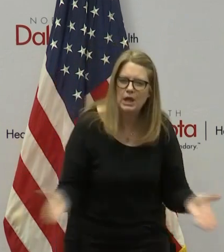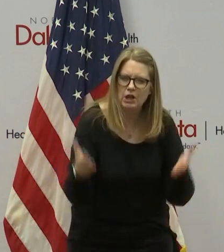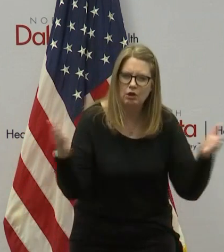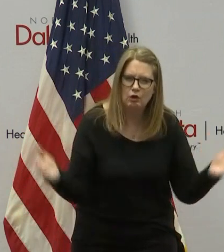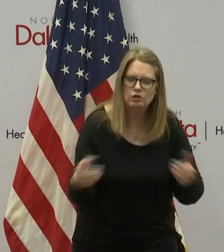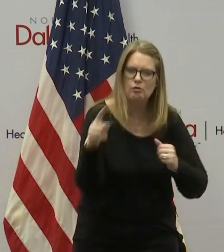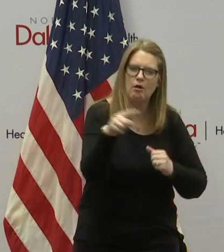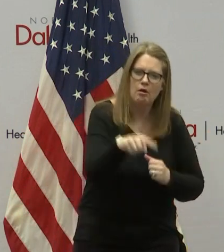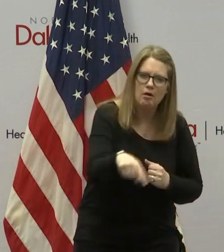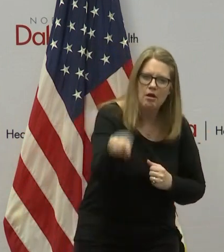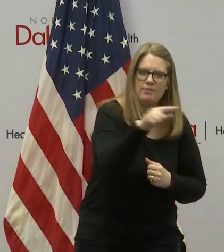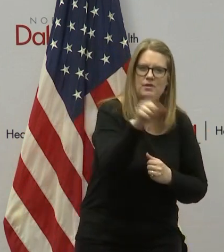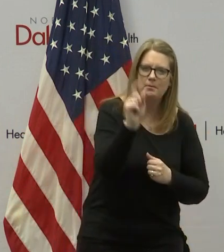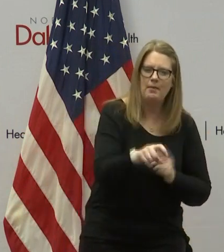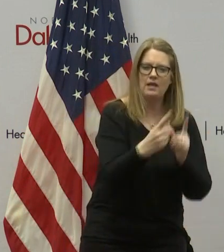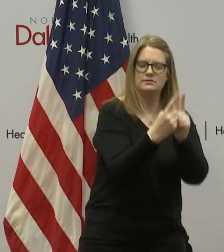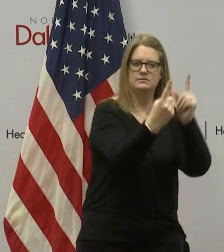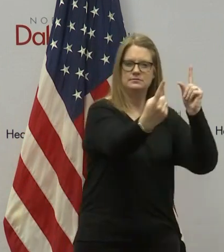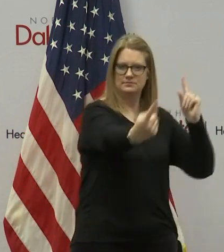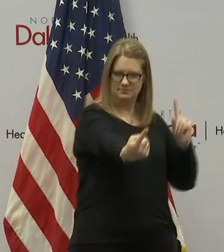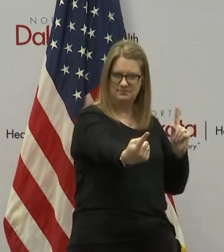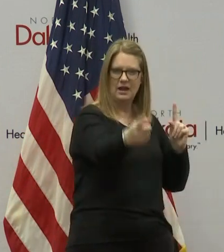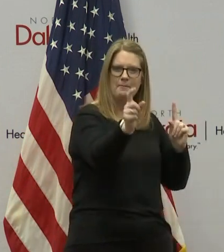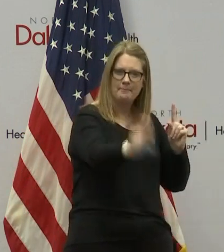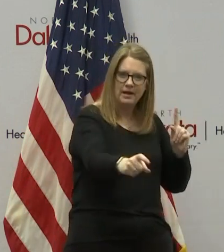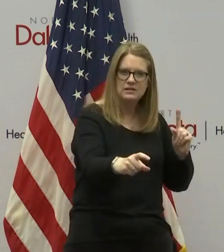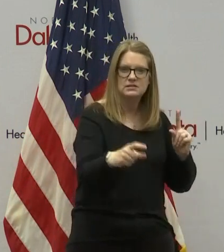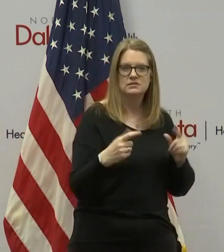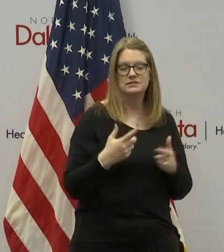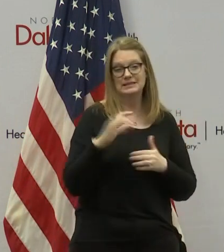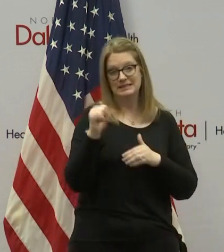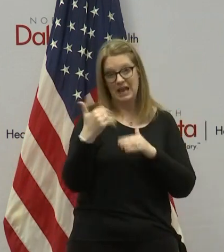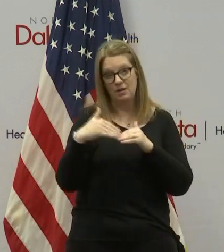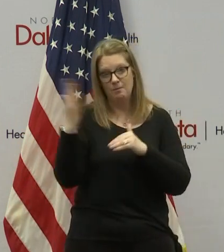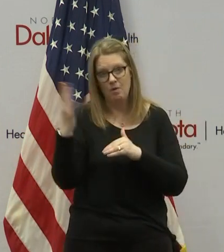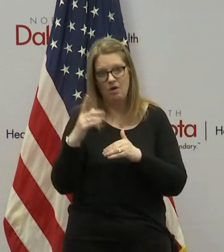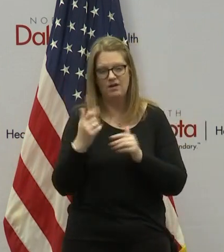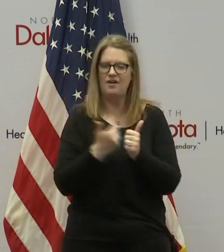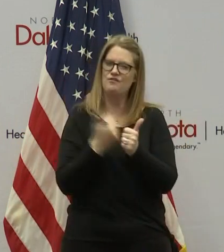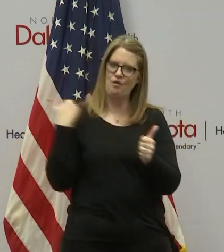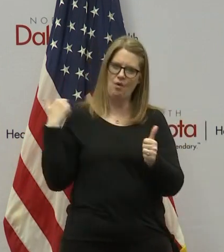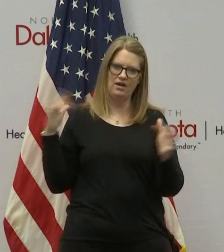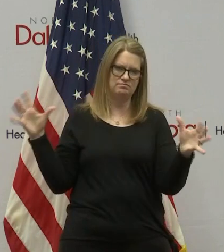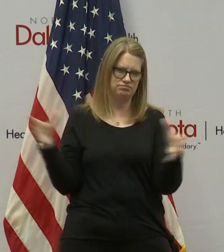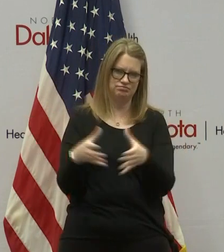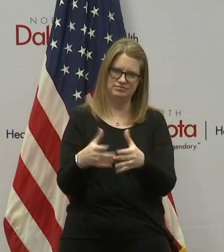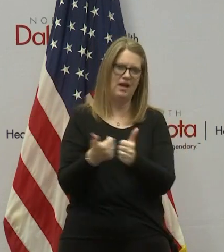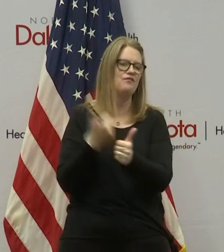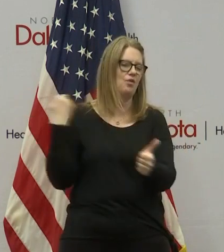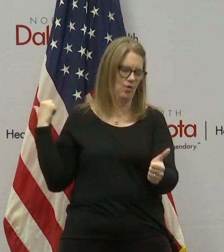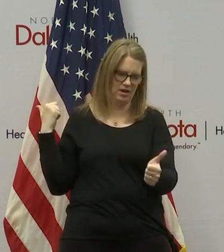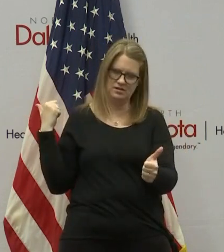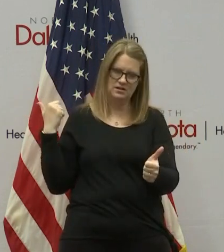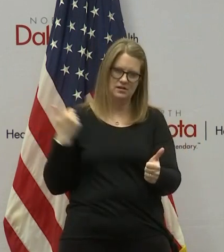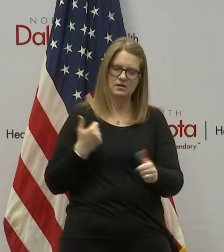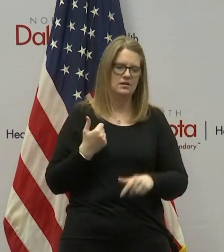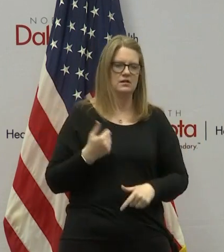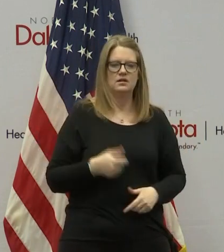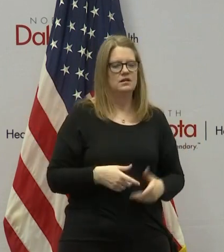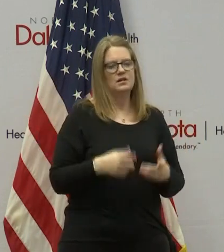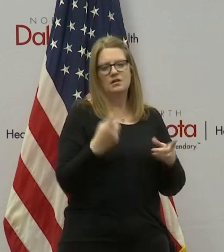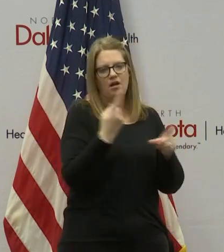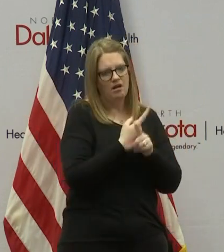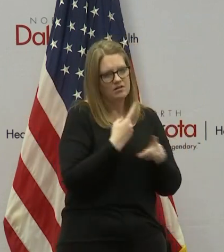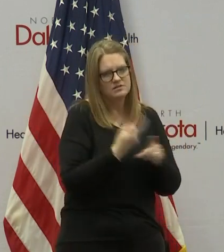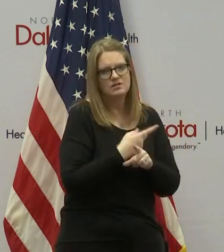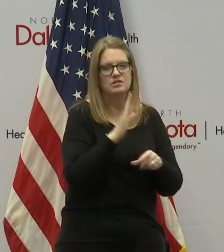continue to practice physical distancing, avoid gatherings of 10 or more, avoid hosting them or attending them, implement proper